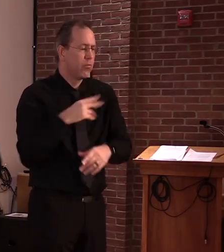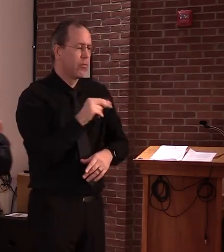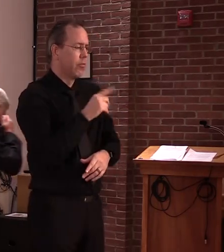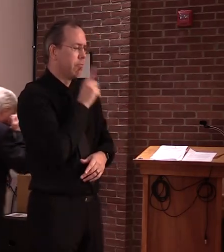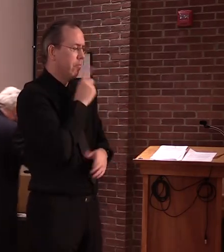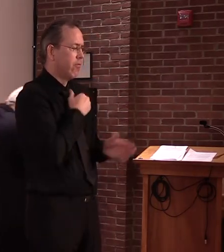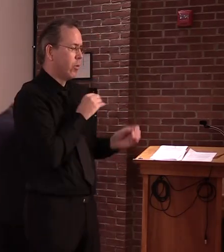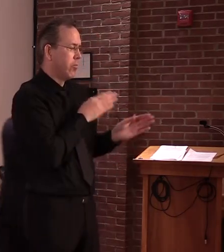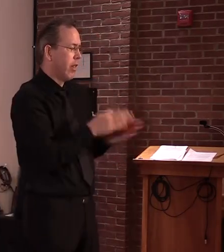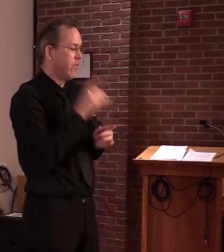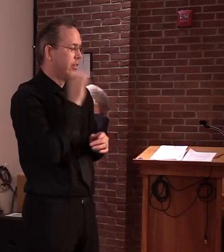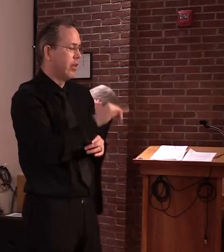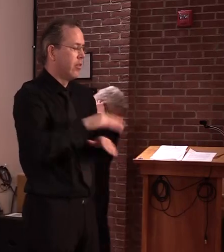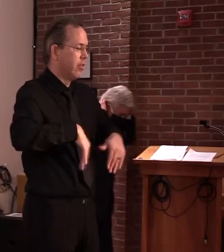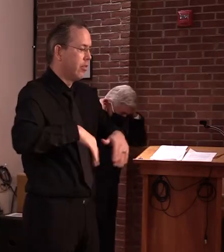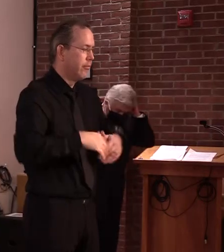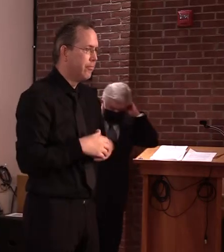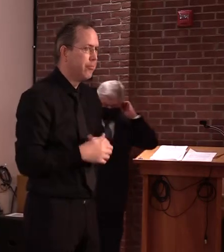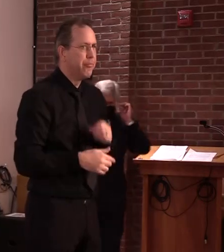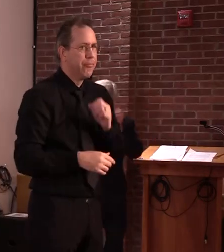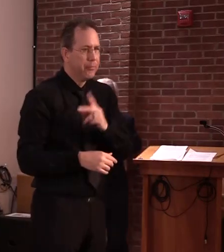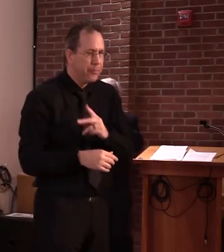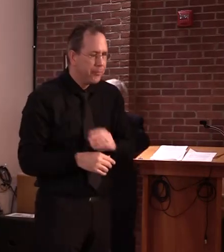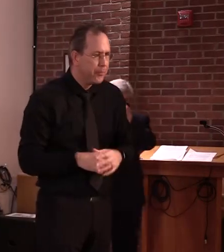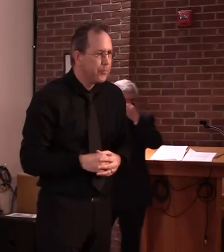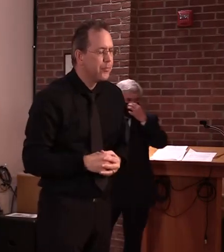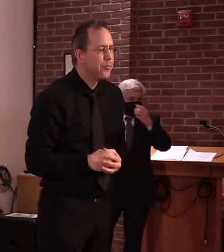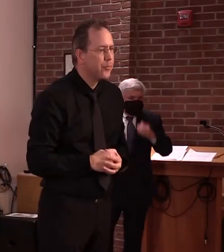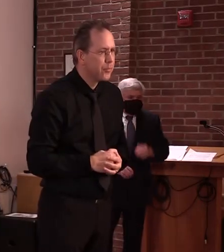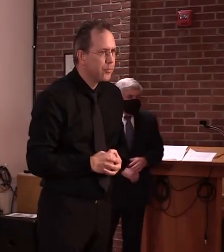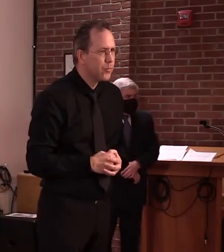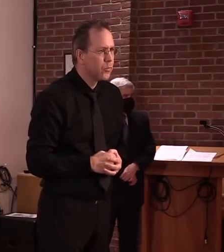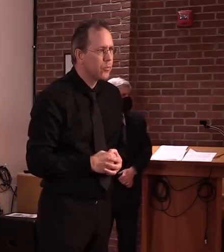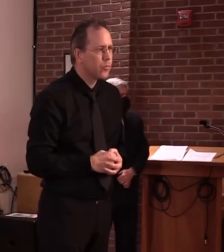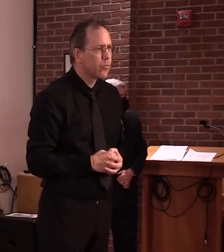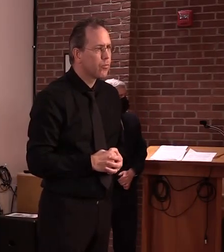Thank you. Uh, Mike, True North reports. Thank you.